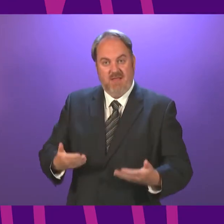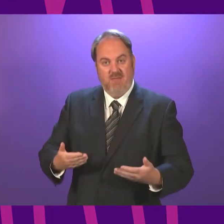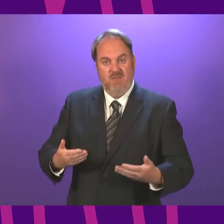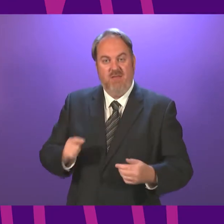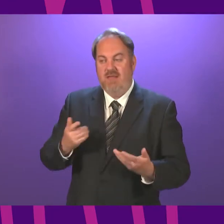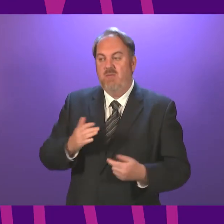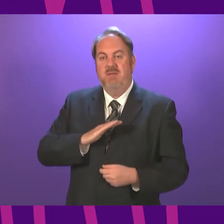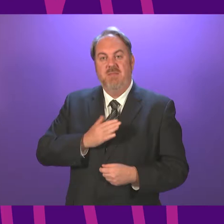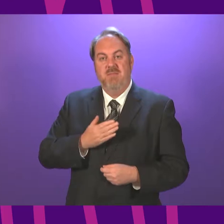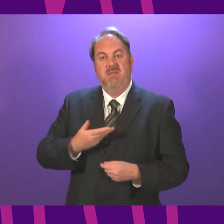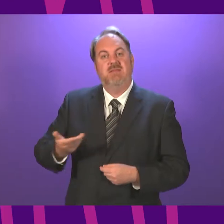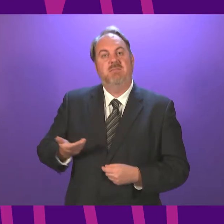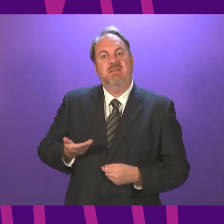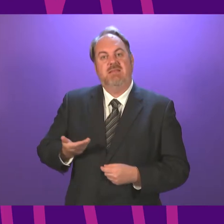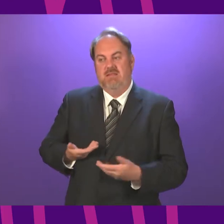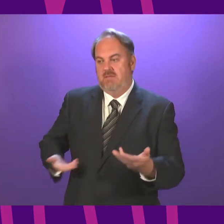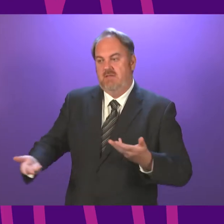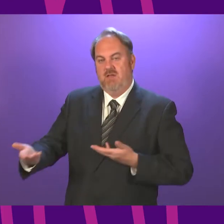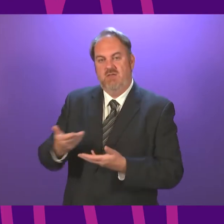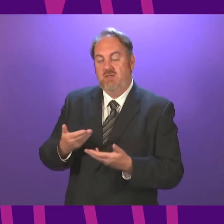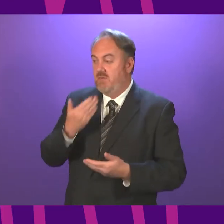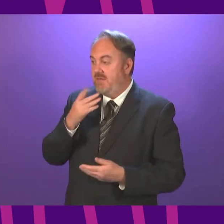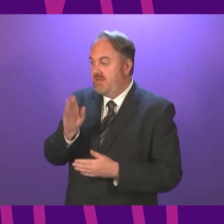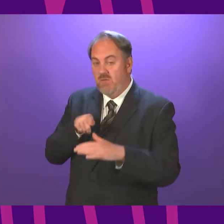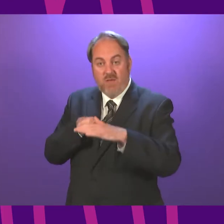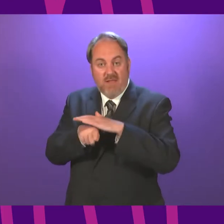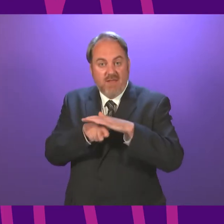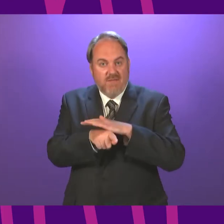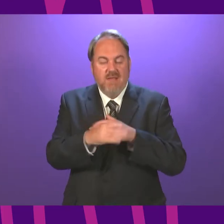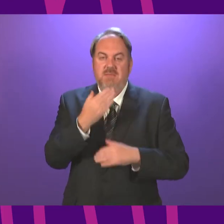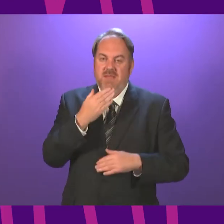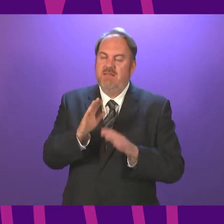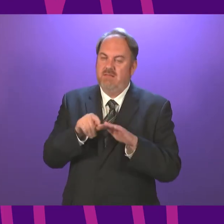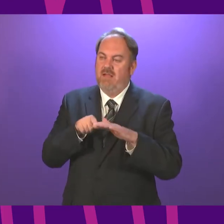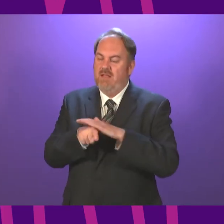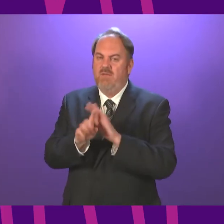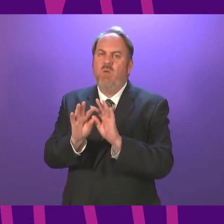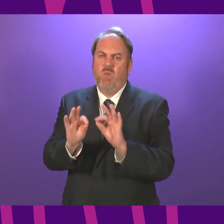to members' business. And I would ask members who are leaving the chamber to do so quietly. Thank